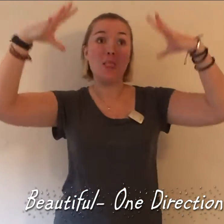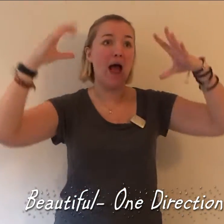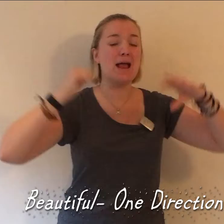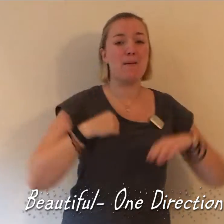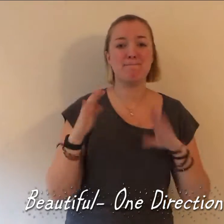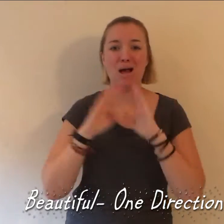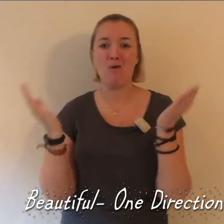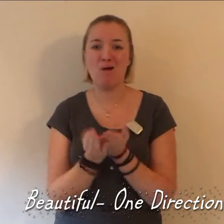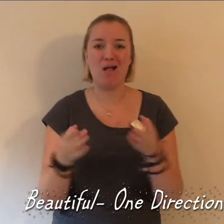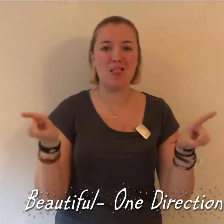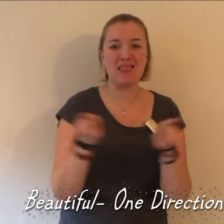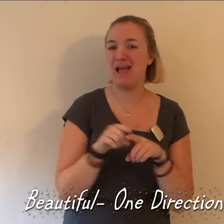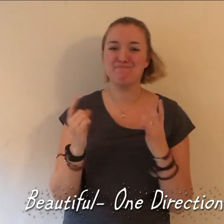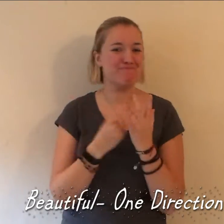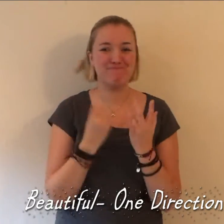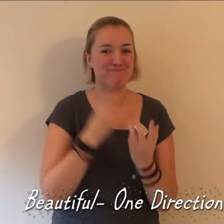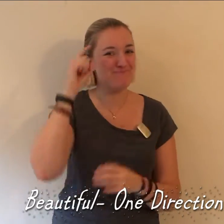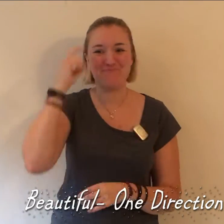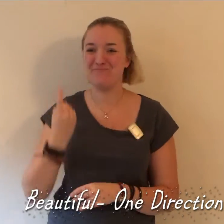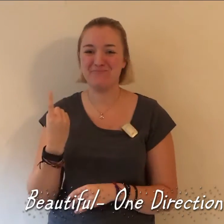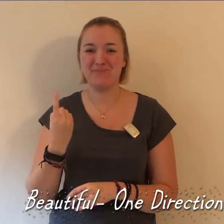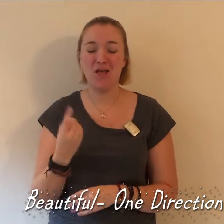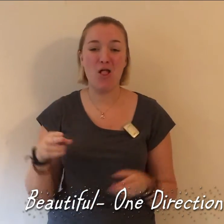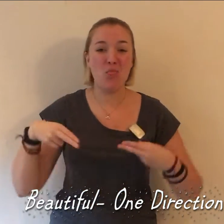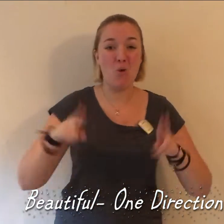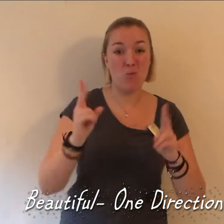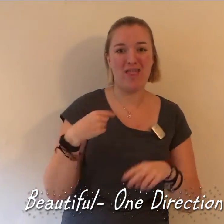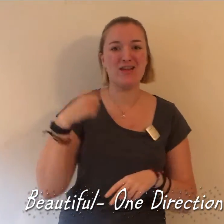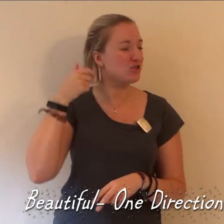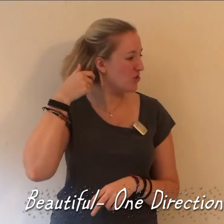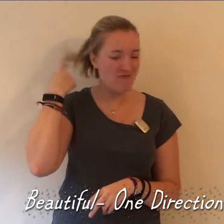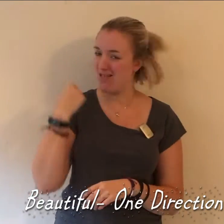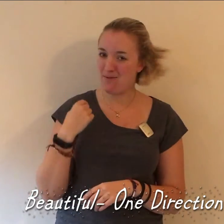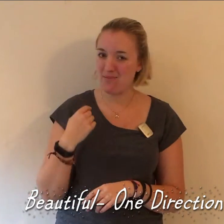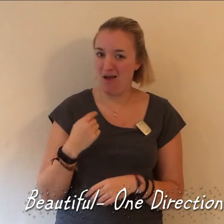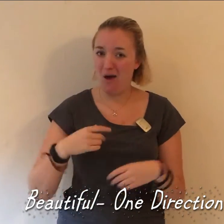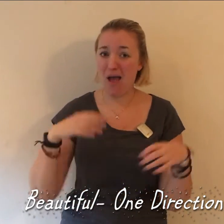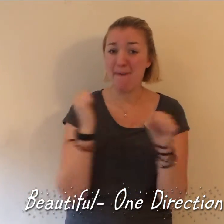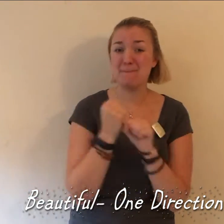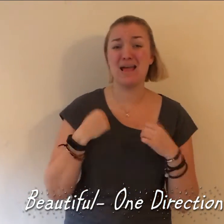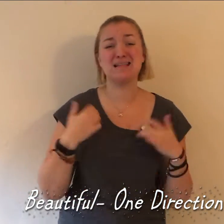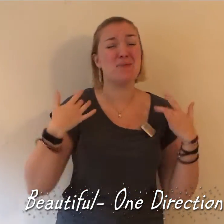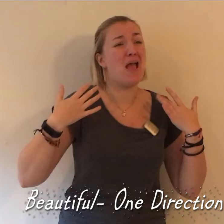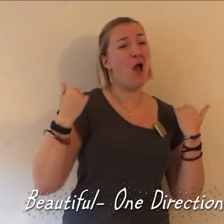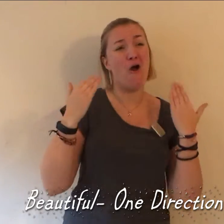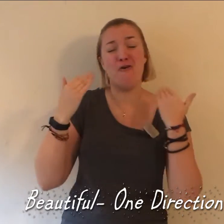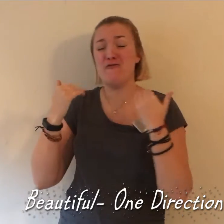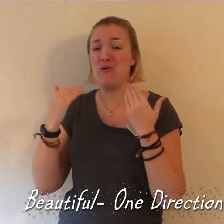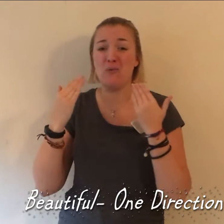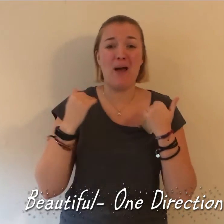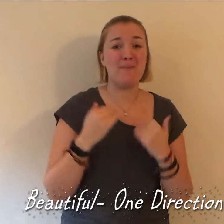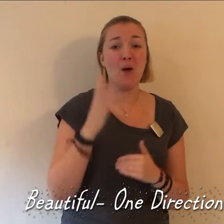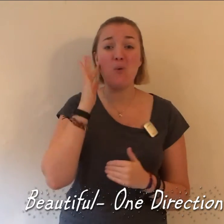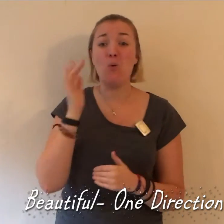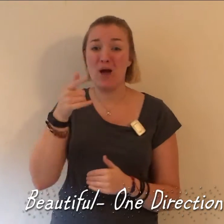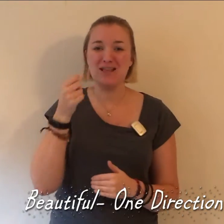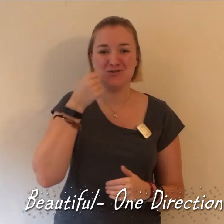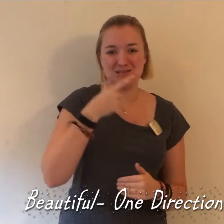light up my world like nobody else The way that you lift your hair gets me overwhelmed But when you